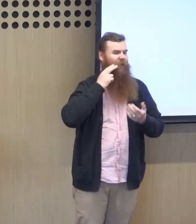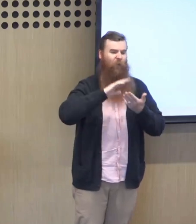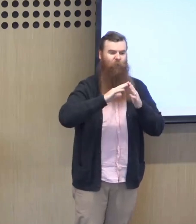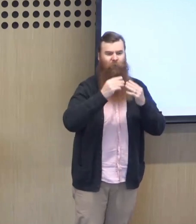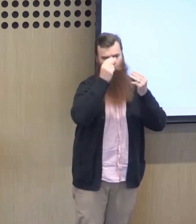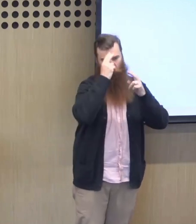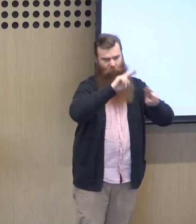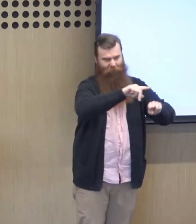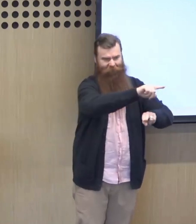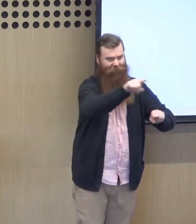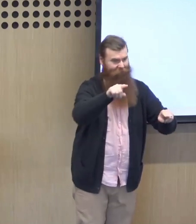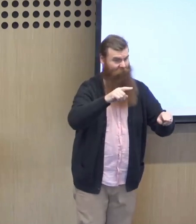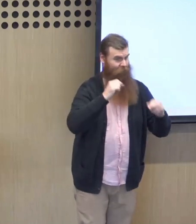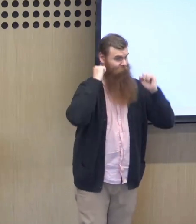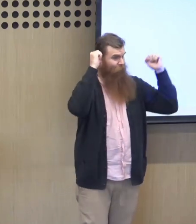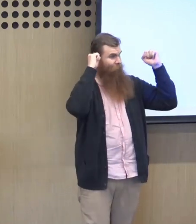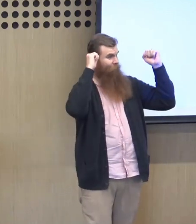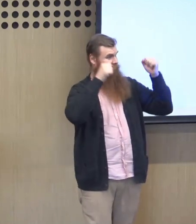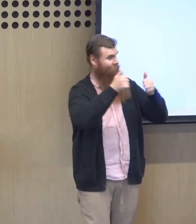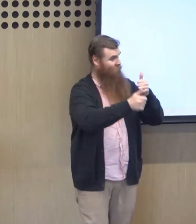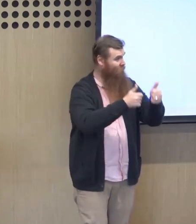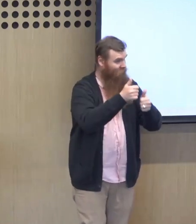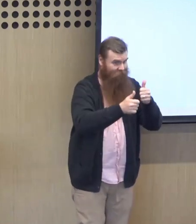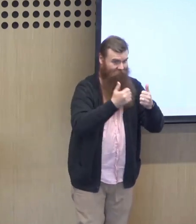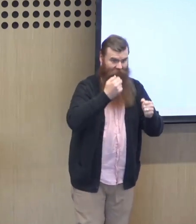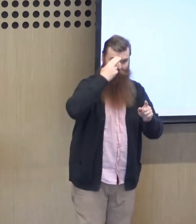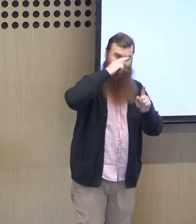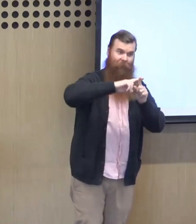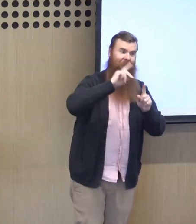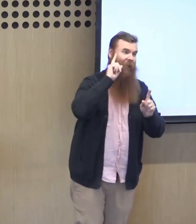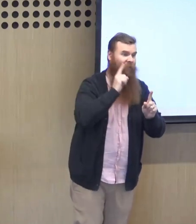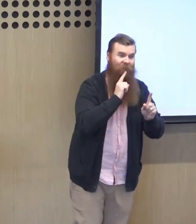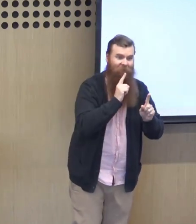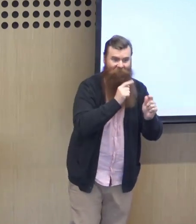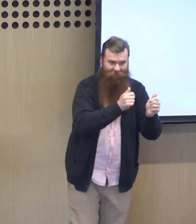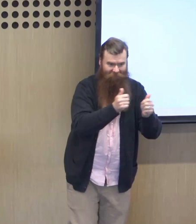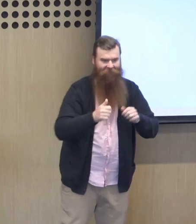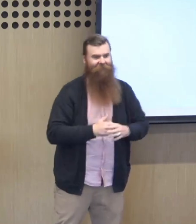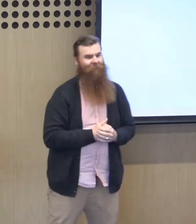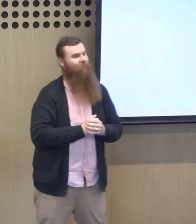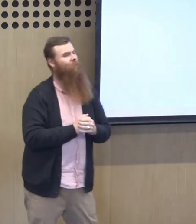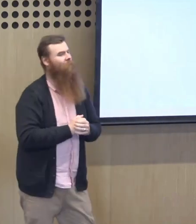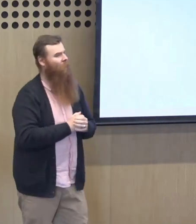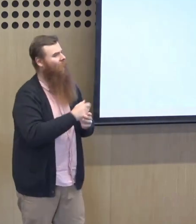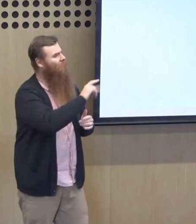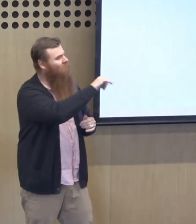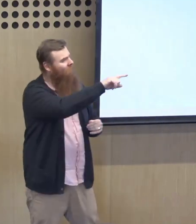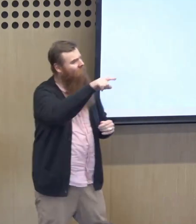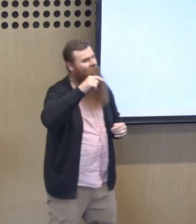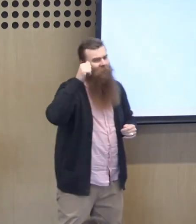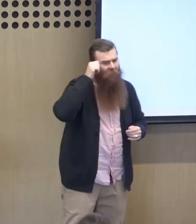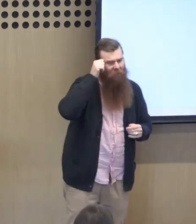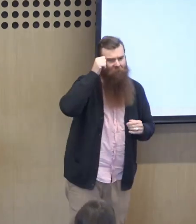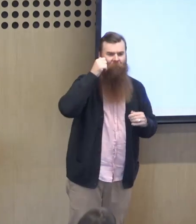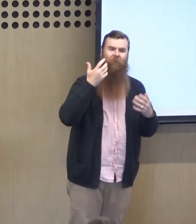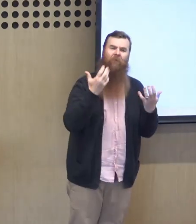then live in a world that is essentially a hearing environment. And I guess, congratulations to you as hearing people that you don't really experience as those